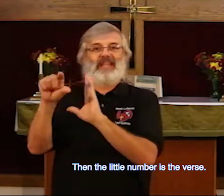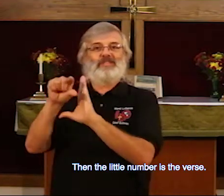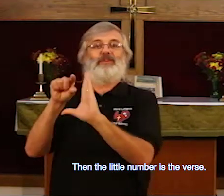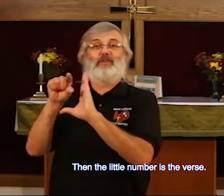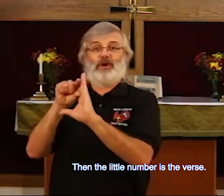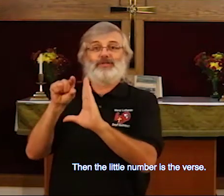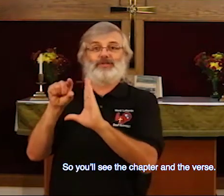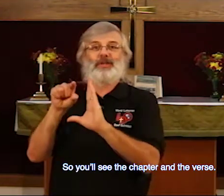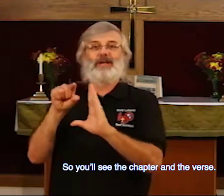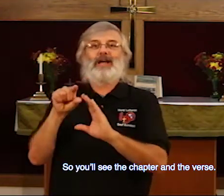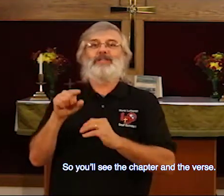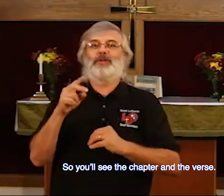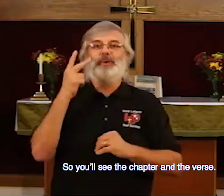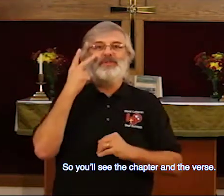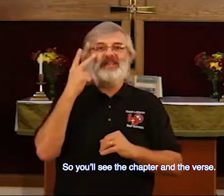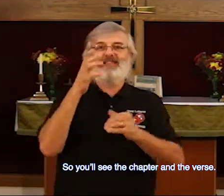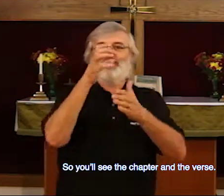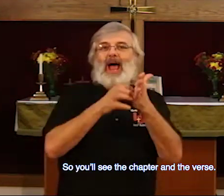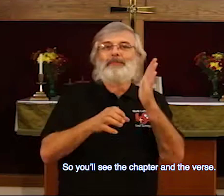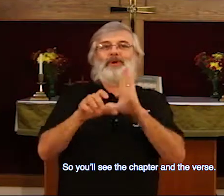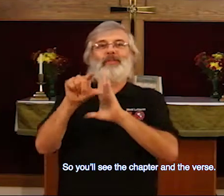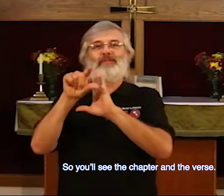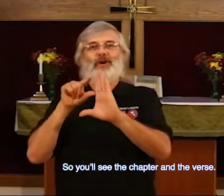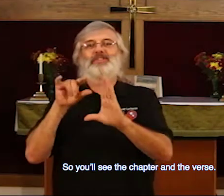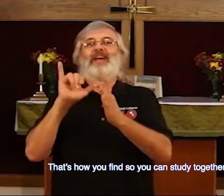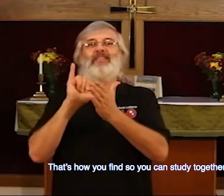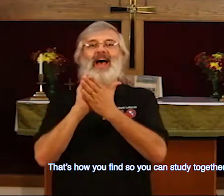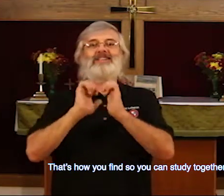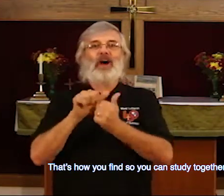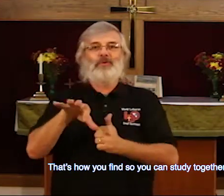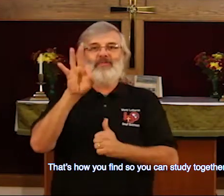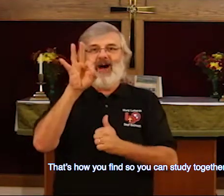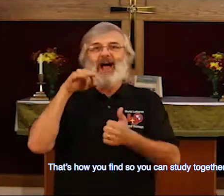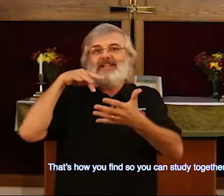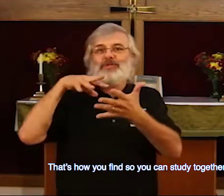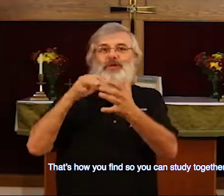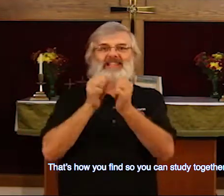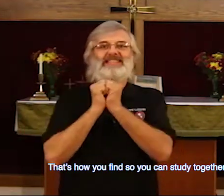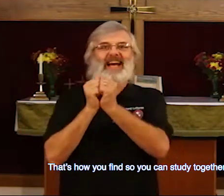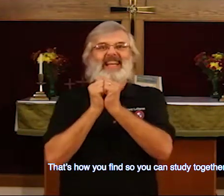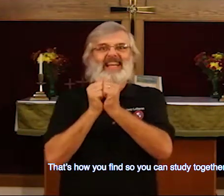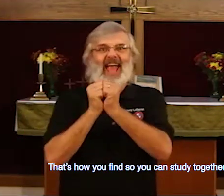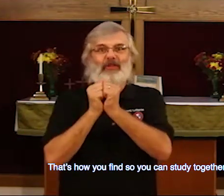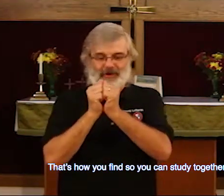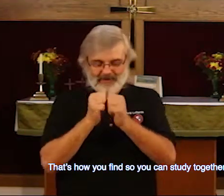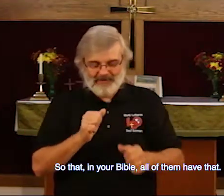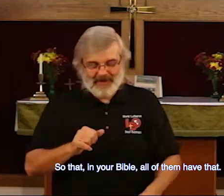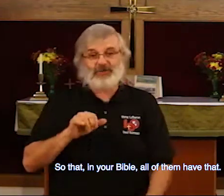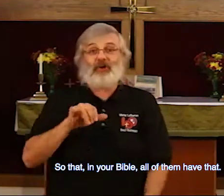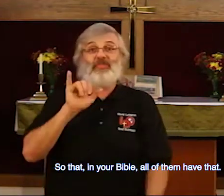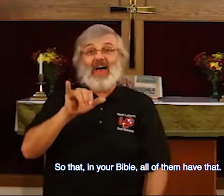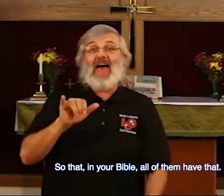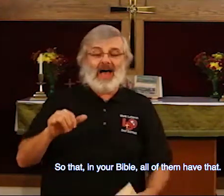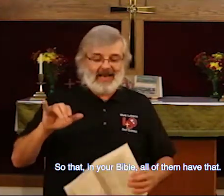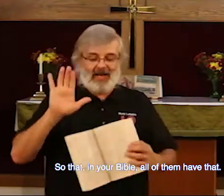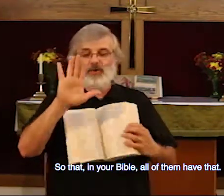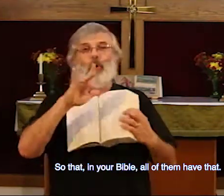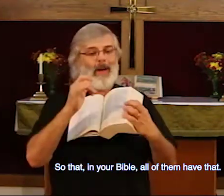is the verse. And so you will see the chapter and the verse. That's how you find, so you can study together. And so that, in your